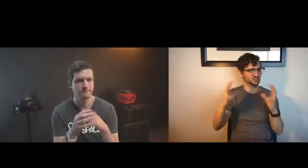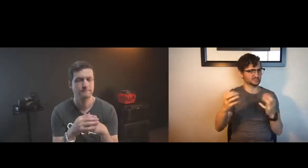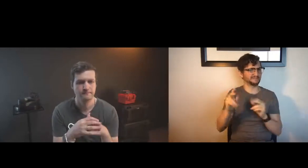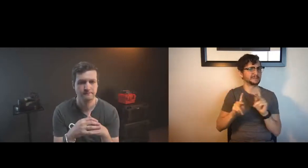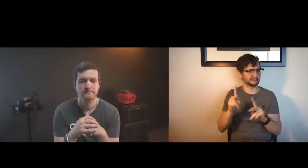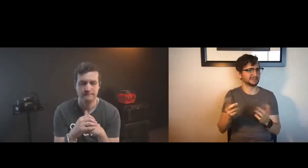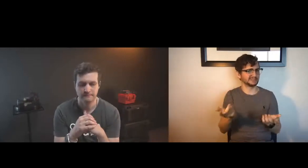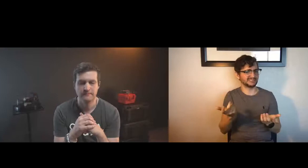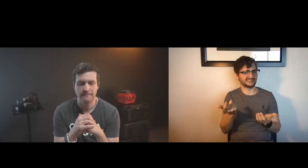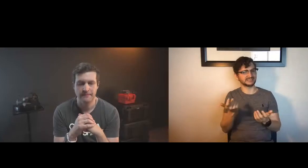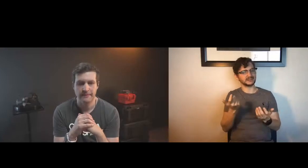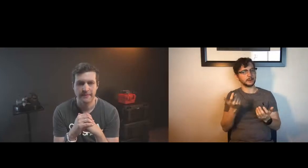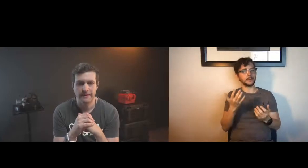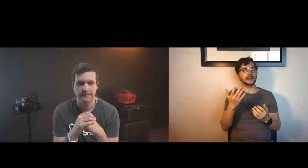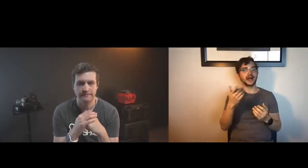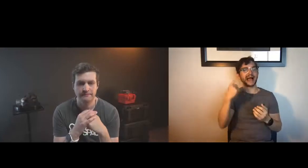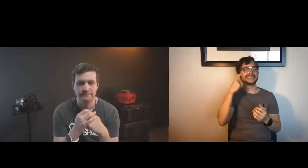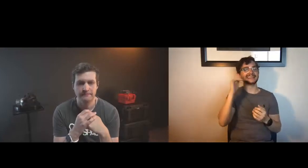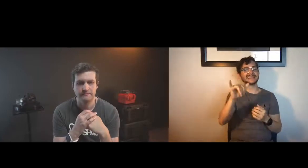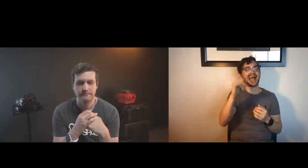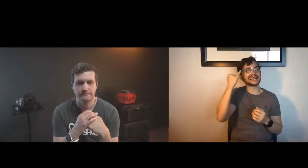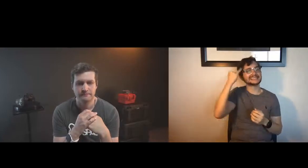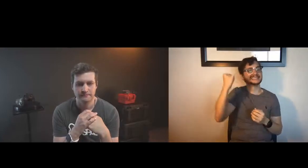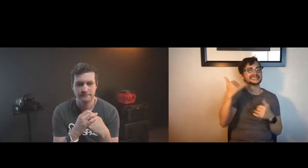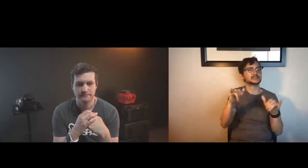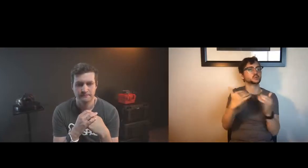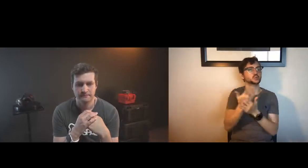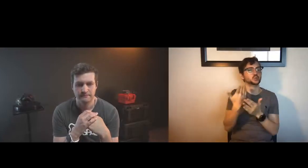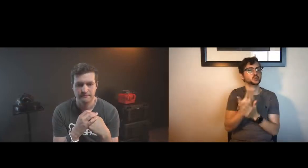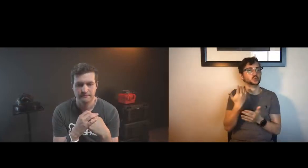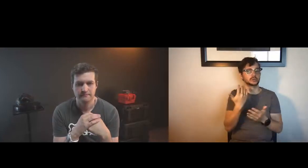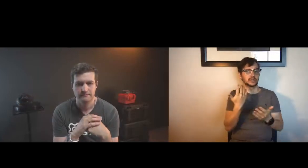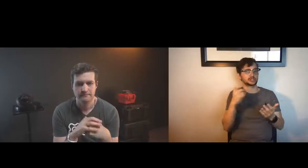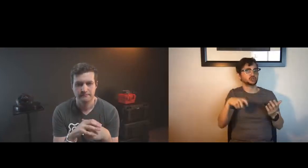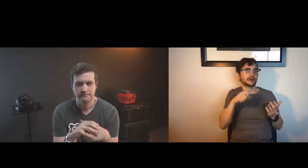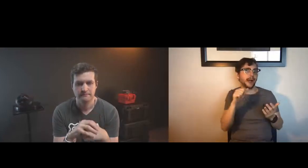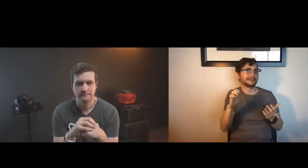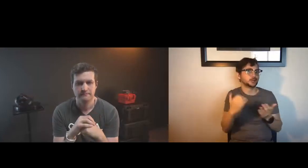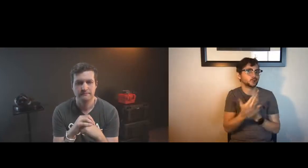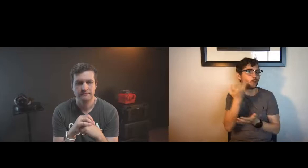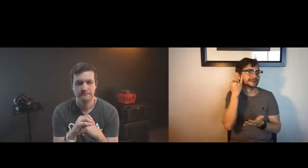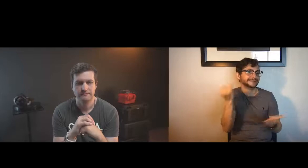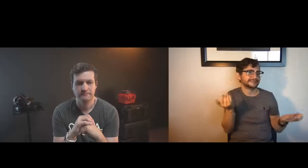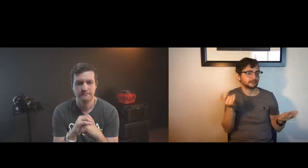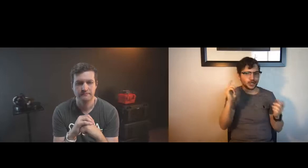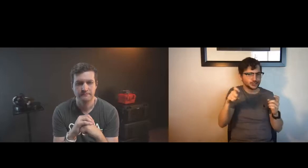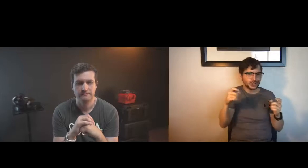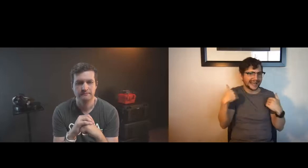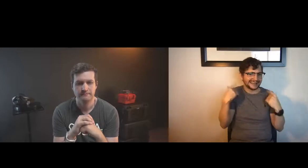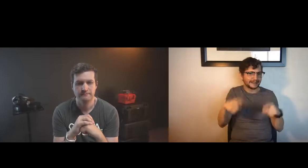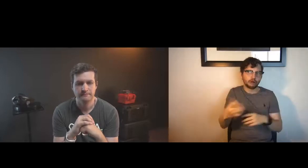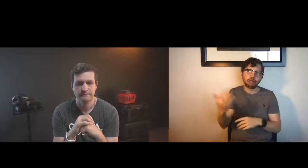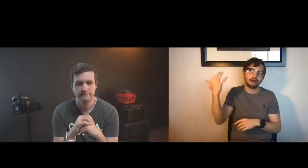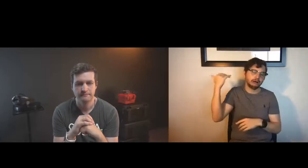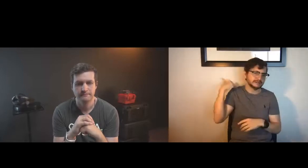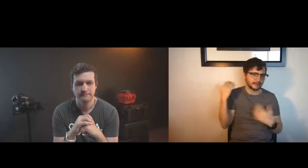only for deaf people but it would be beneficial more broadly i think that that idea is still pretty new i don't think it should